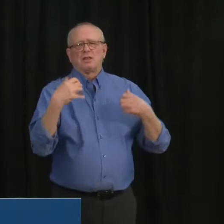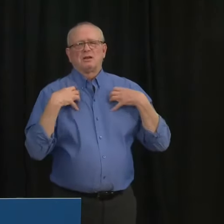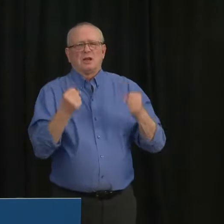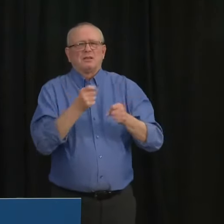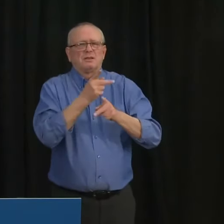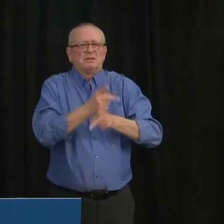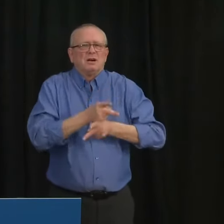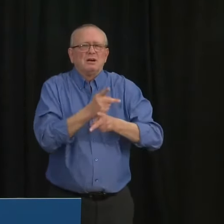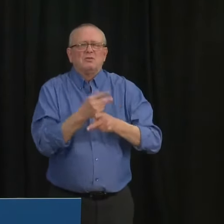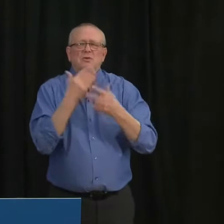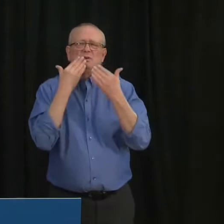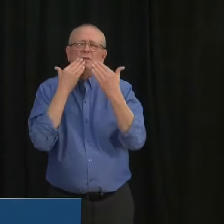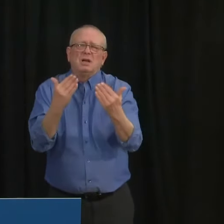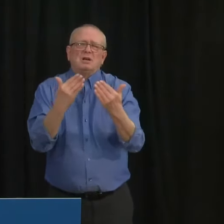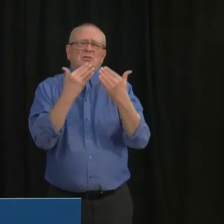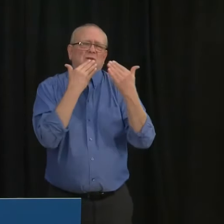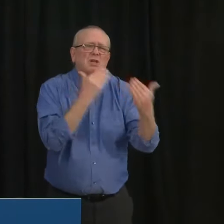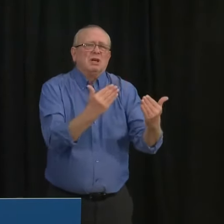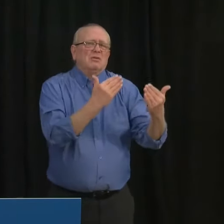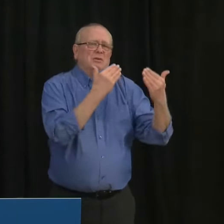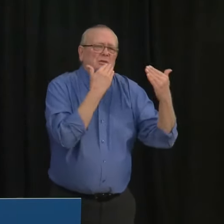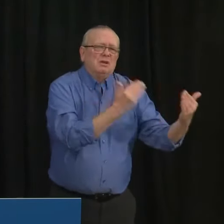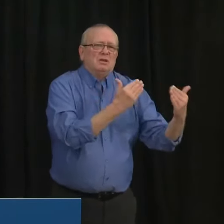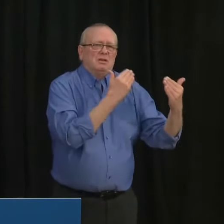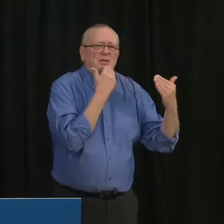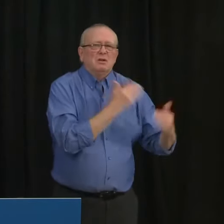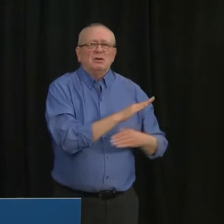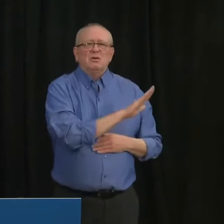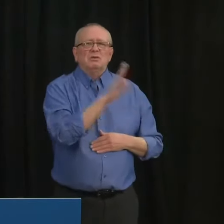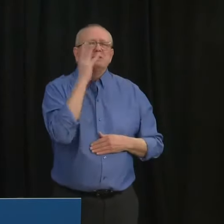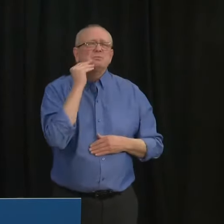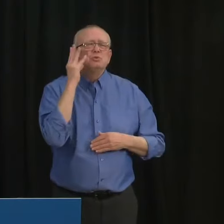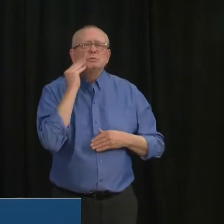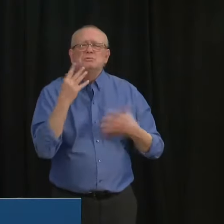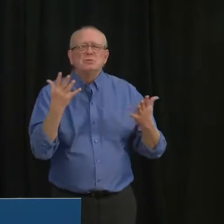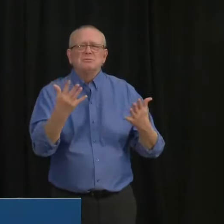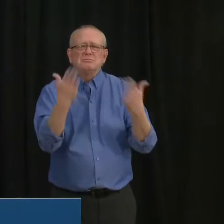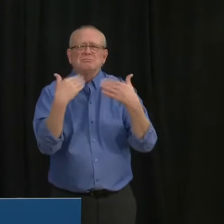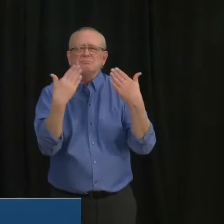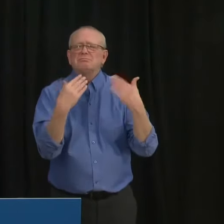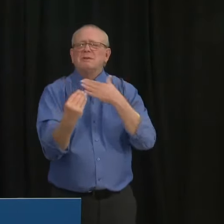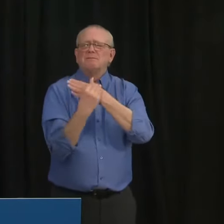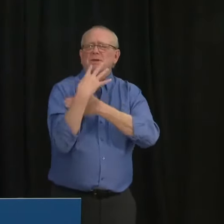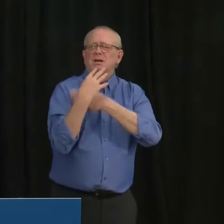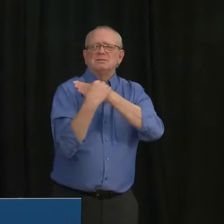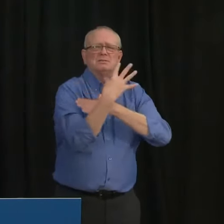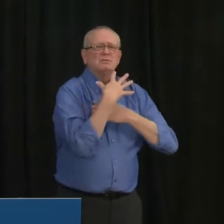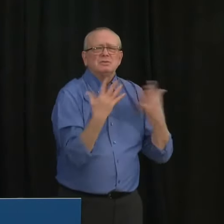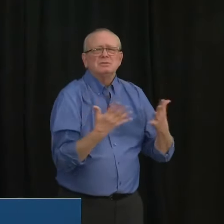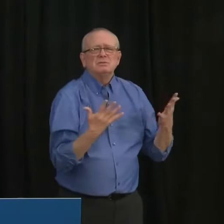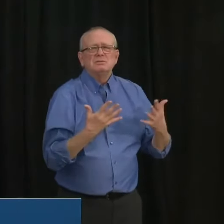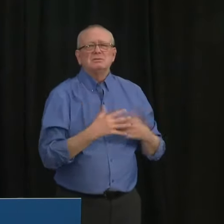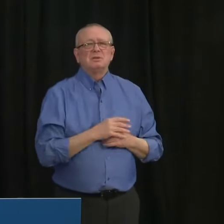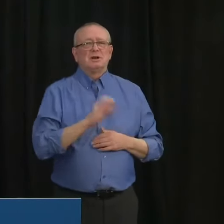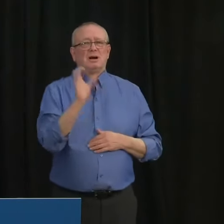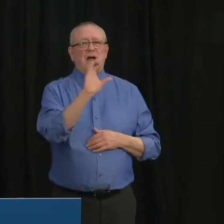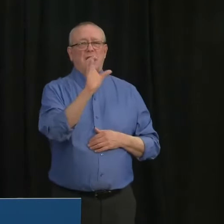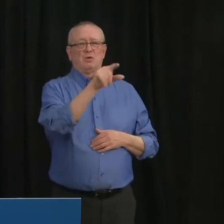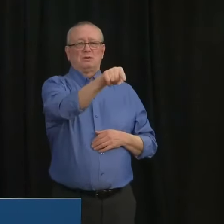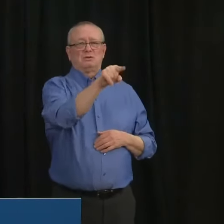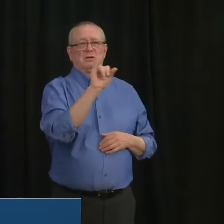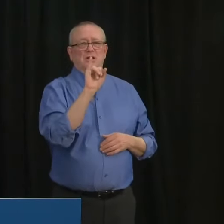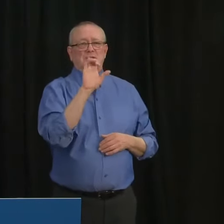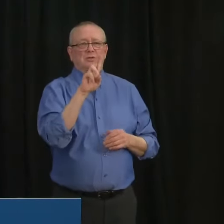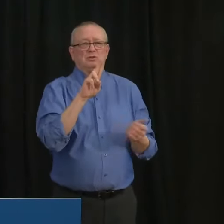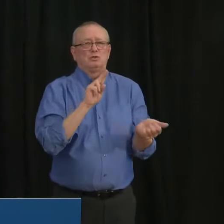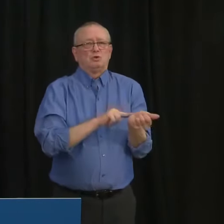and to seek their advice. Like the Calgary ICU nurse a friend of mine who is exhausted after staffing an emergency